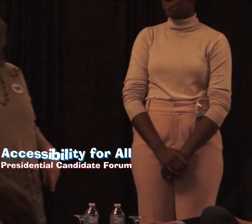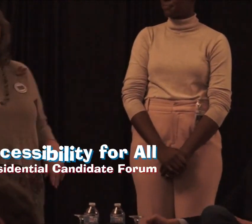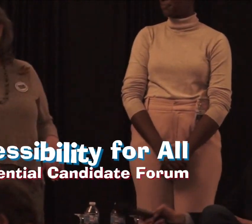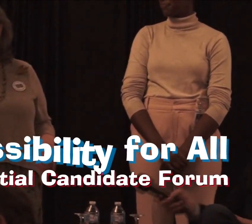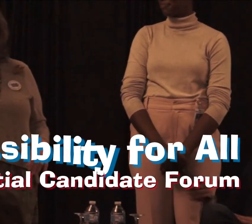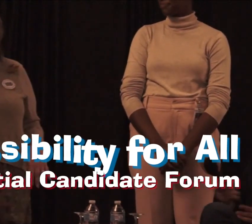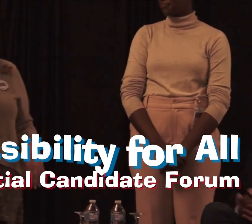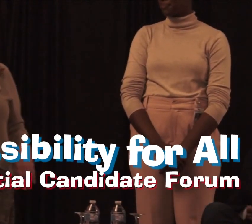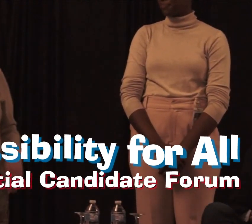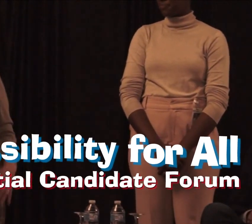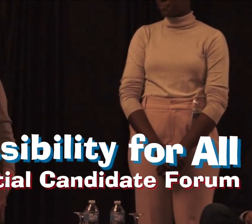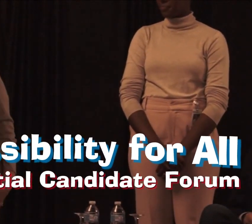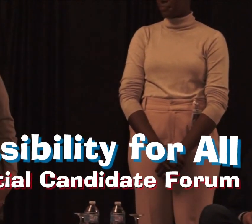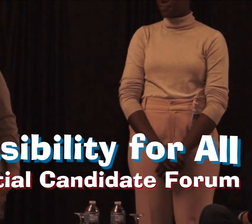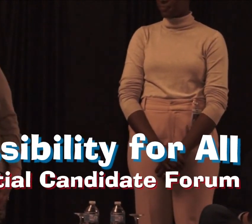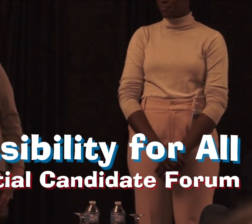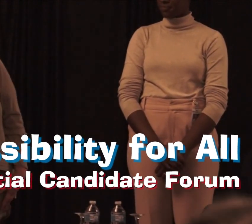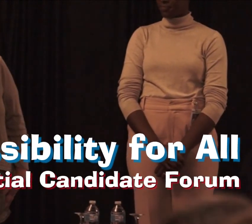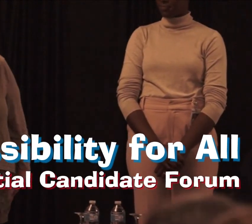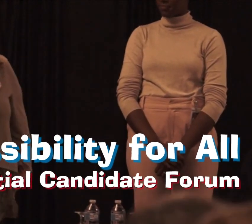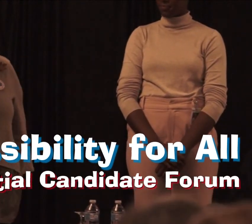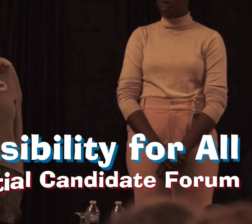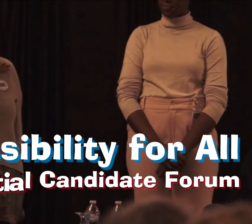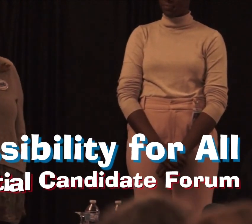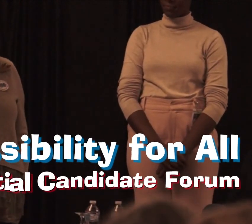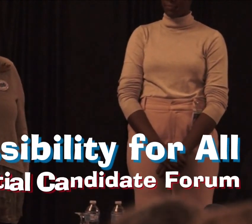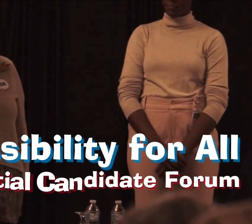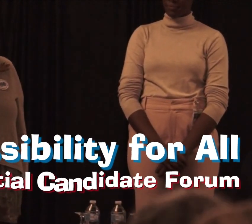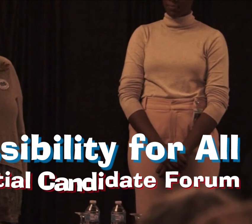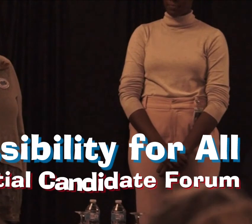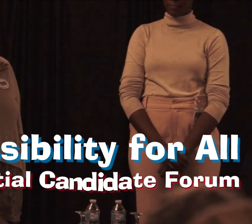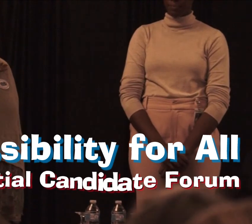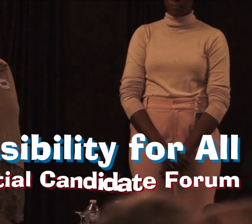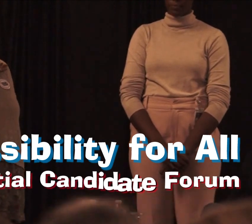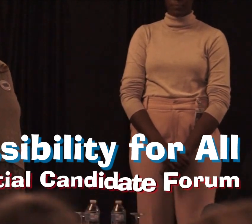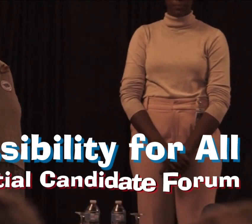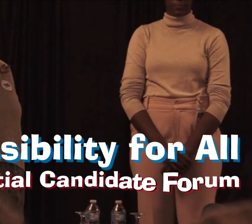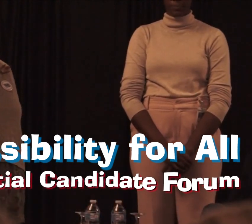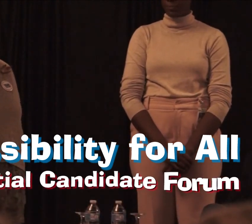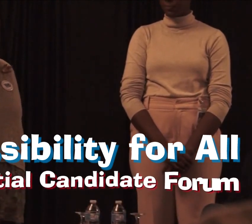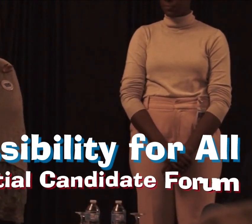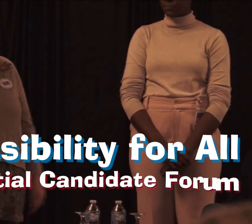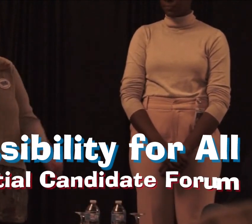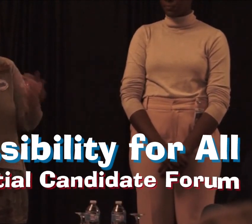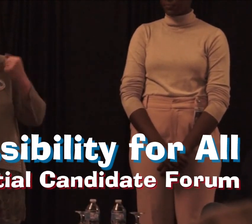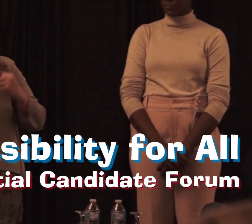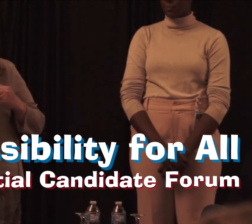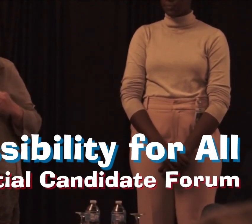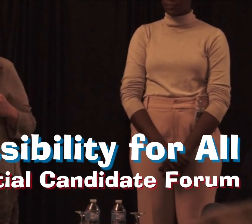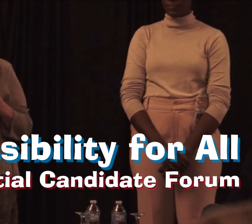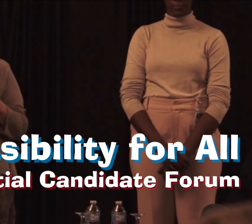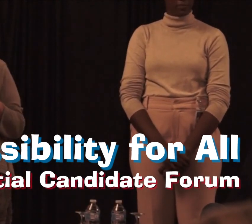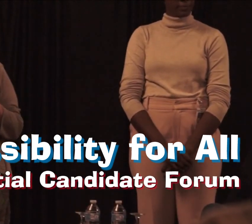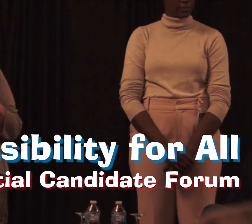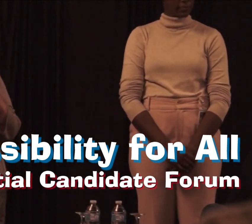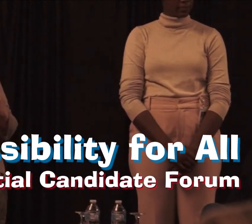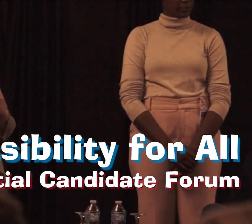It is my distinct pleasure now to welcome to our historic